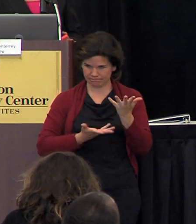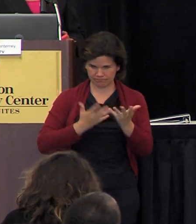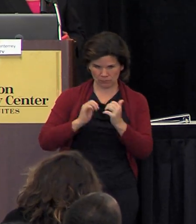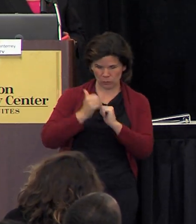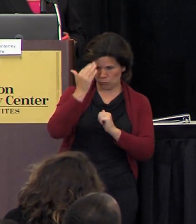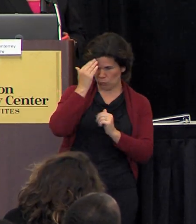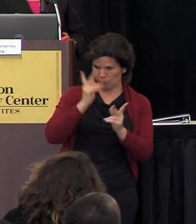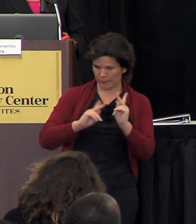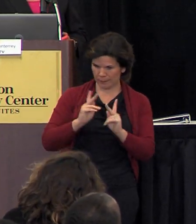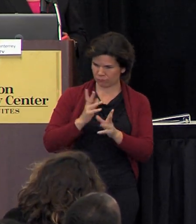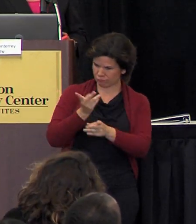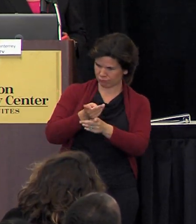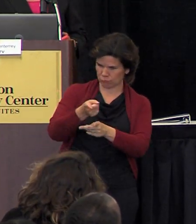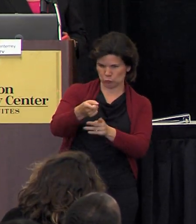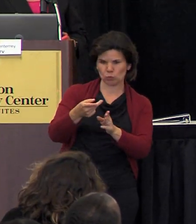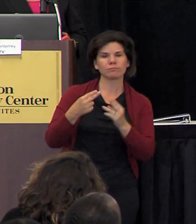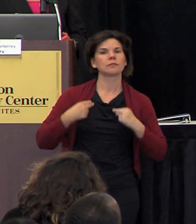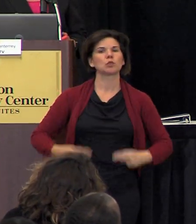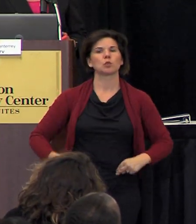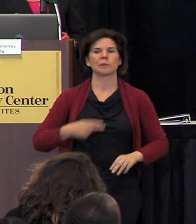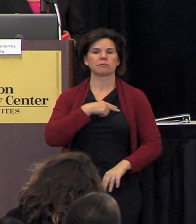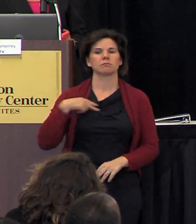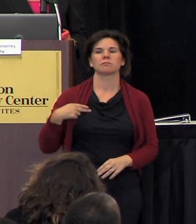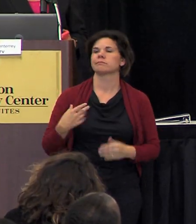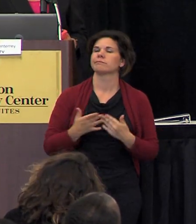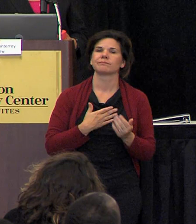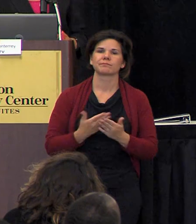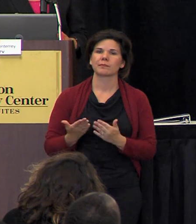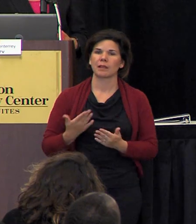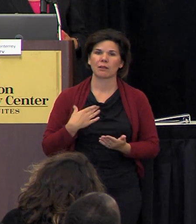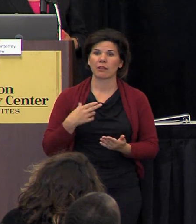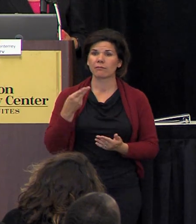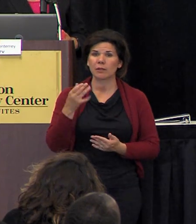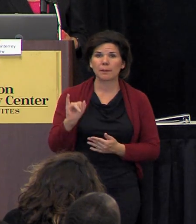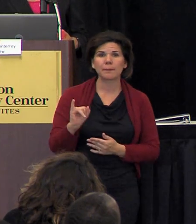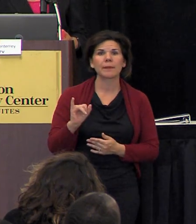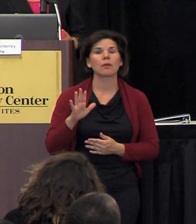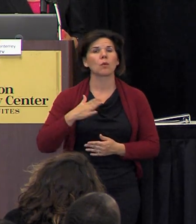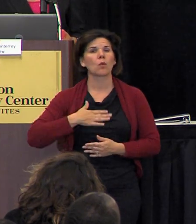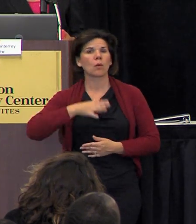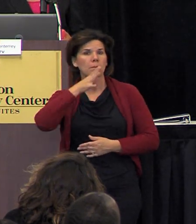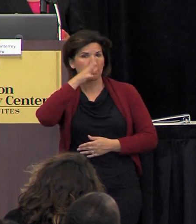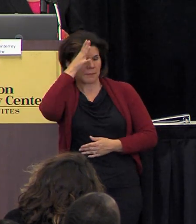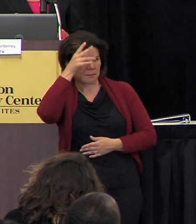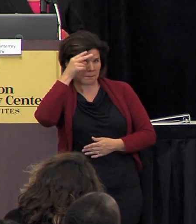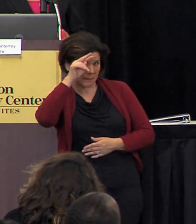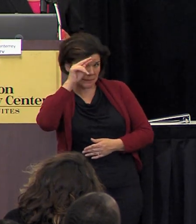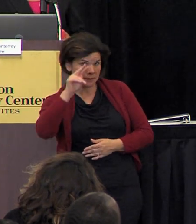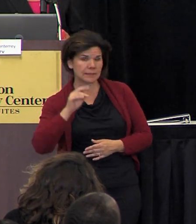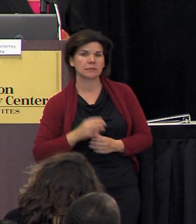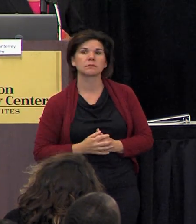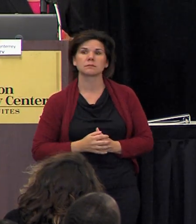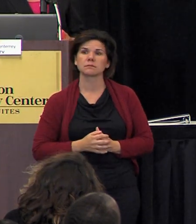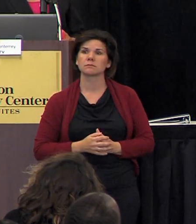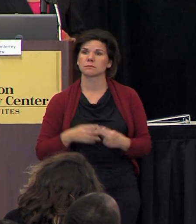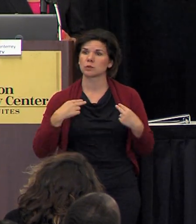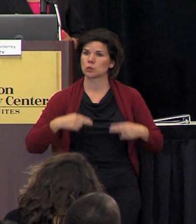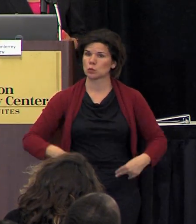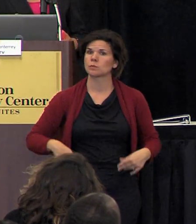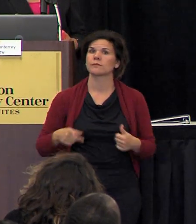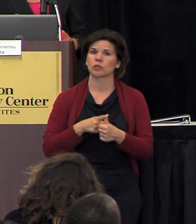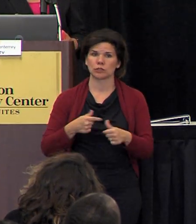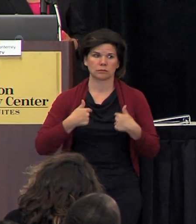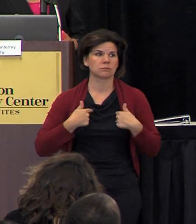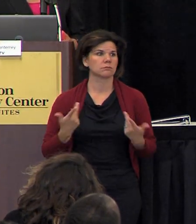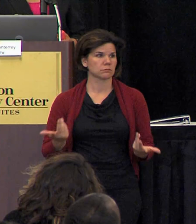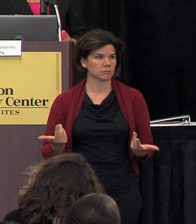treating them as humans it doesn't matter if i'm hearing impaired or if my parents are mexican i'm a human first